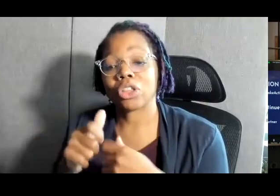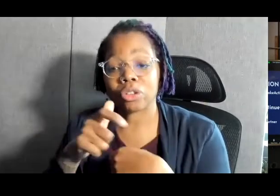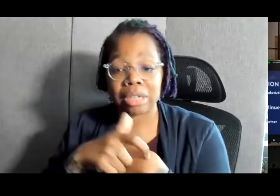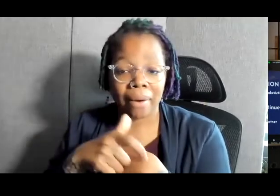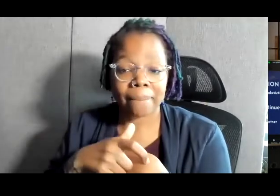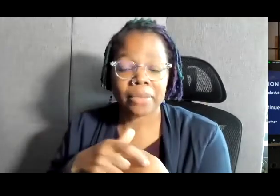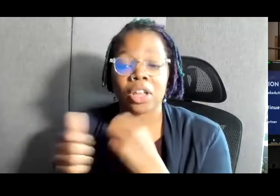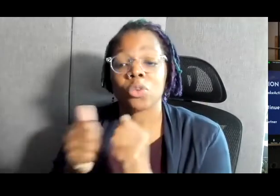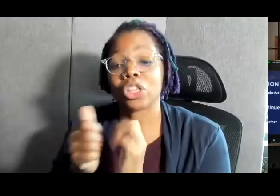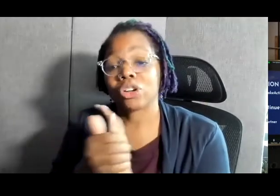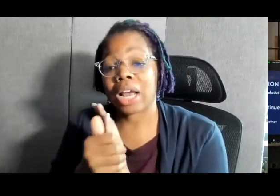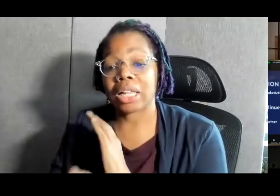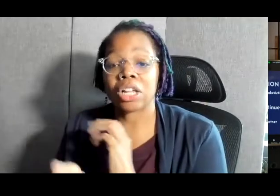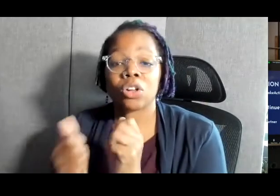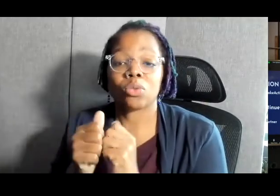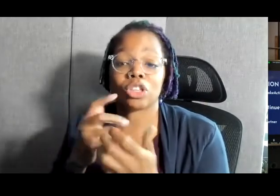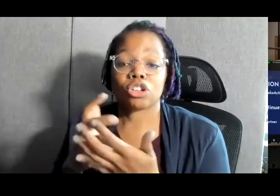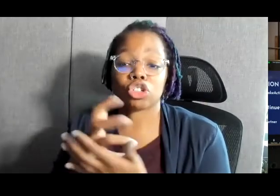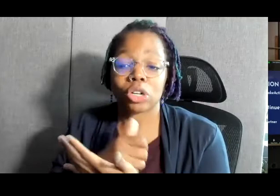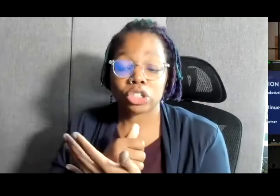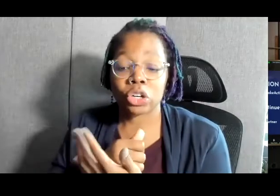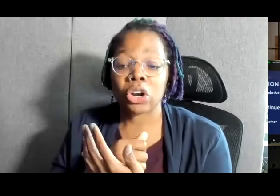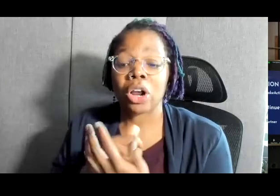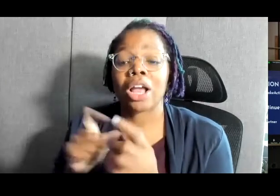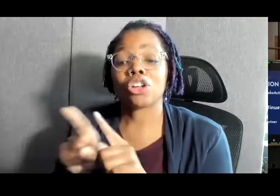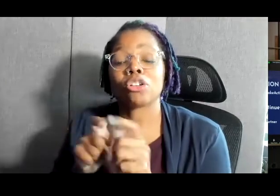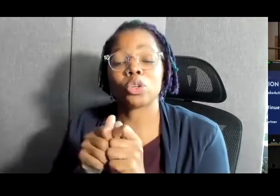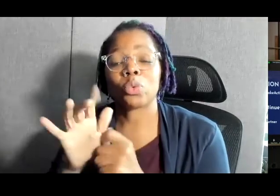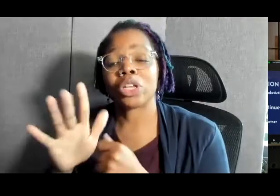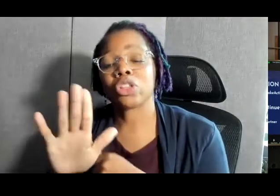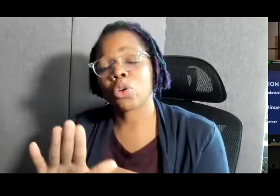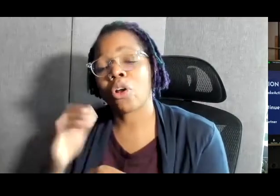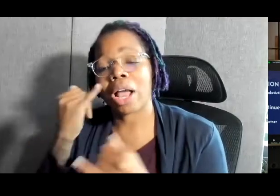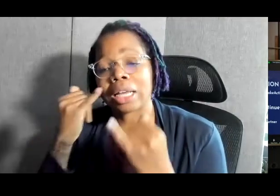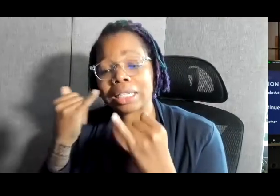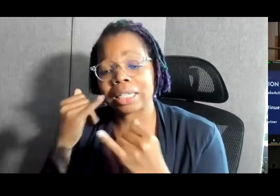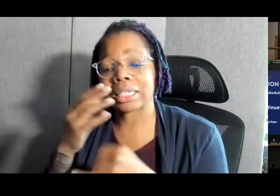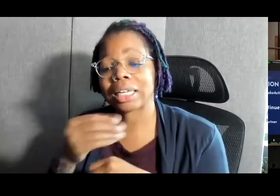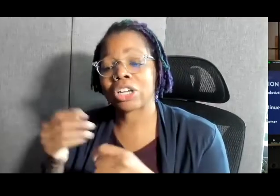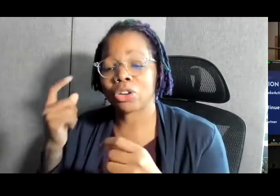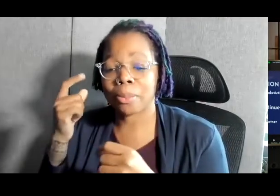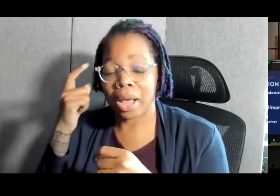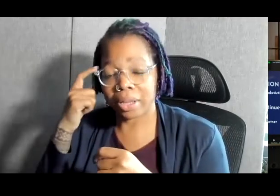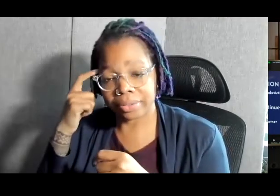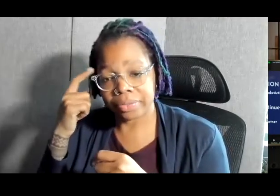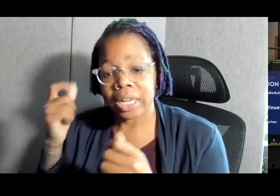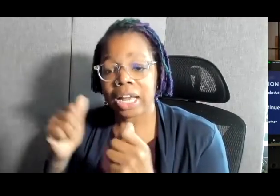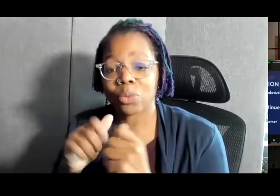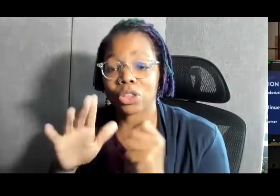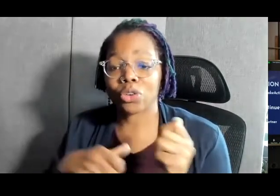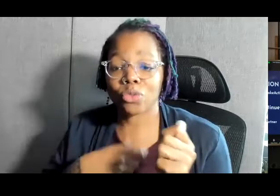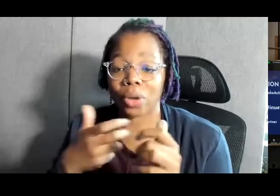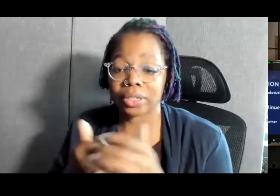with your talent, with your treasure, but also with your ideas and with your mind. And with your voice.